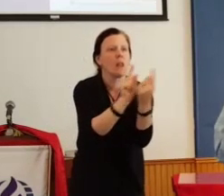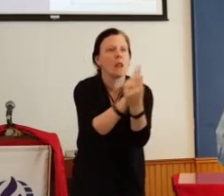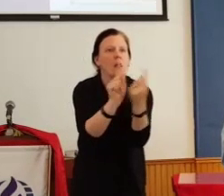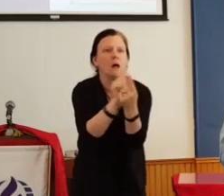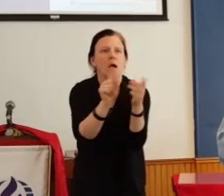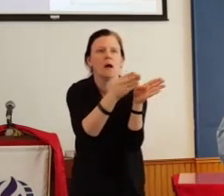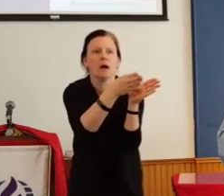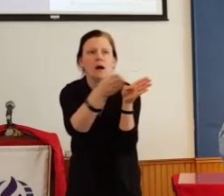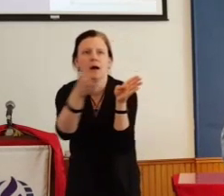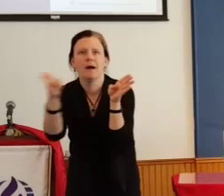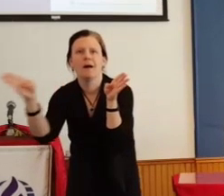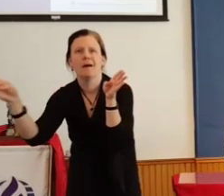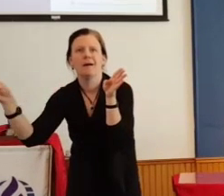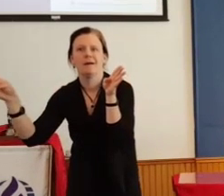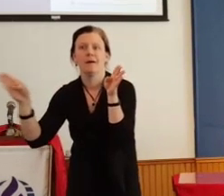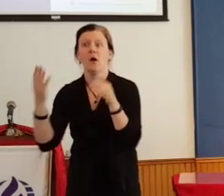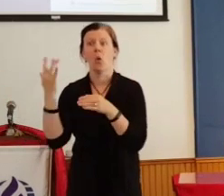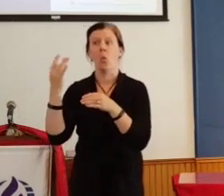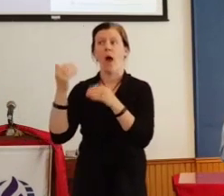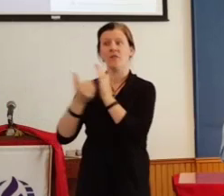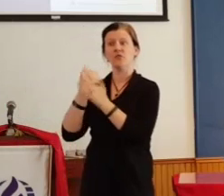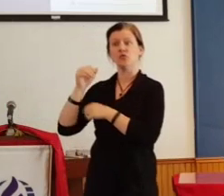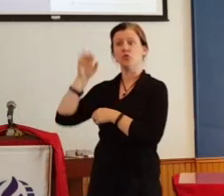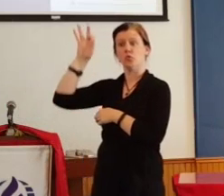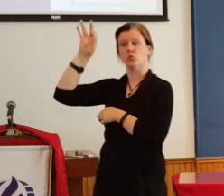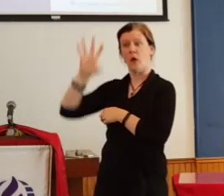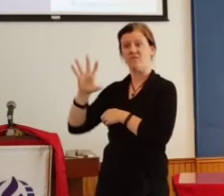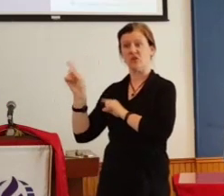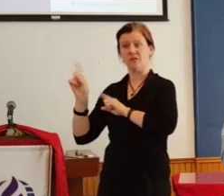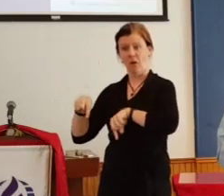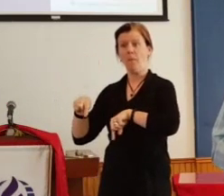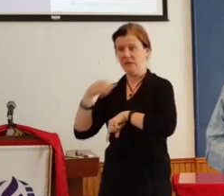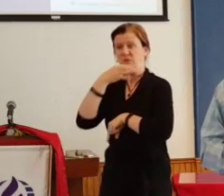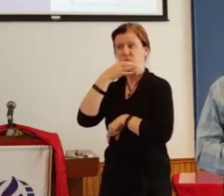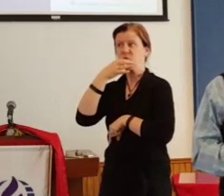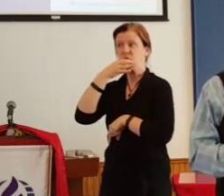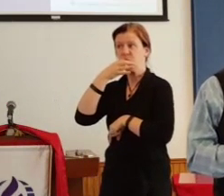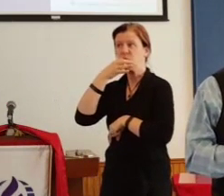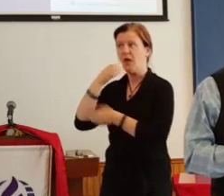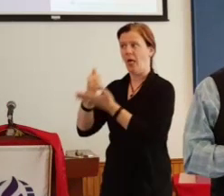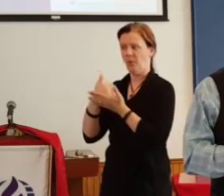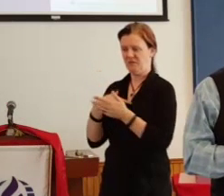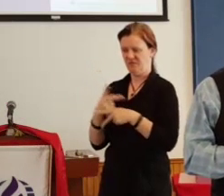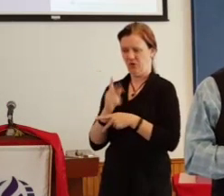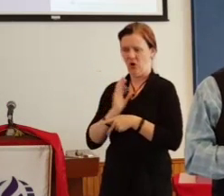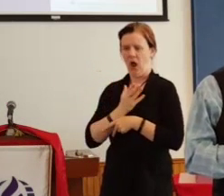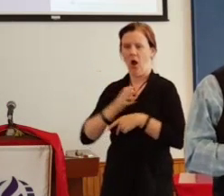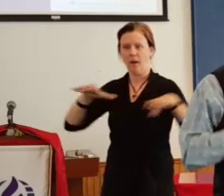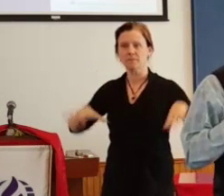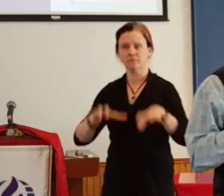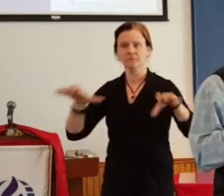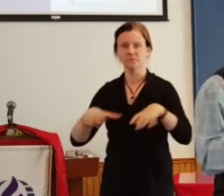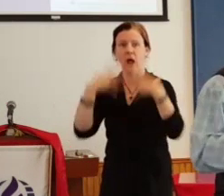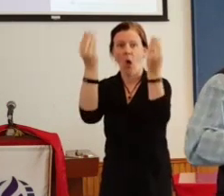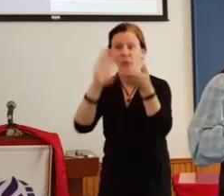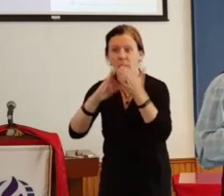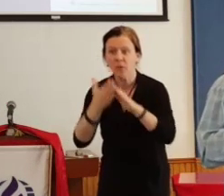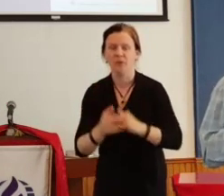months to come, as Reverend Torrey helps us to discern our mission and our ministries. And we need to trust that the